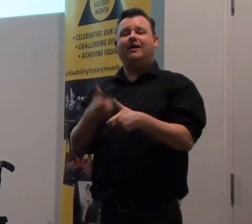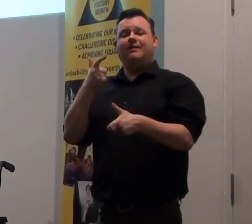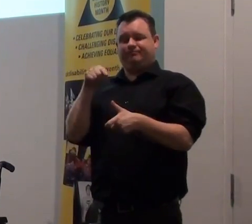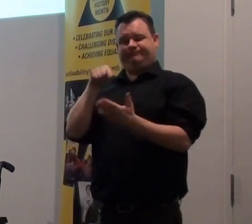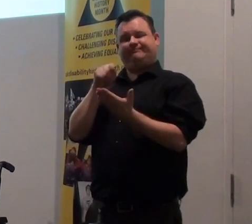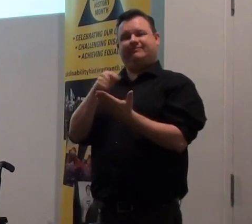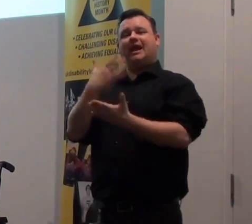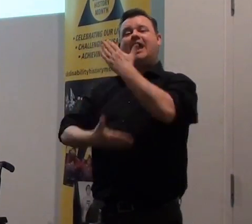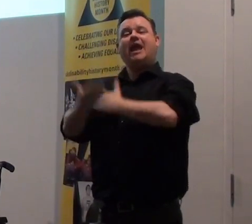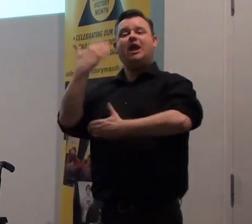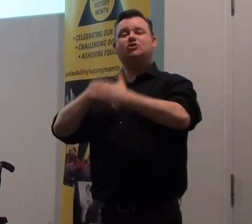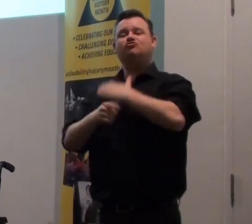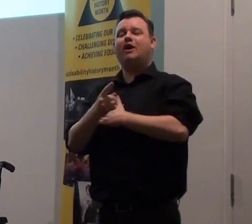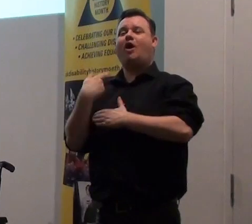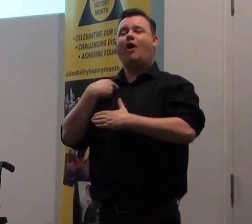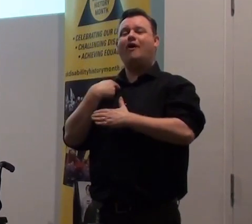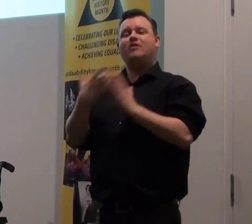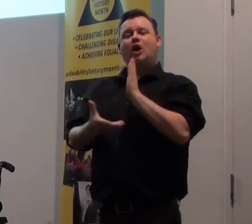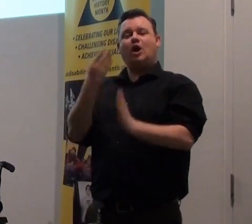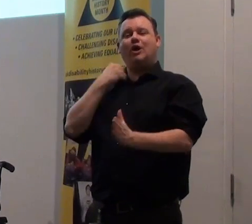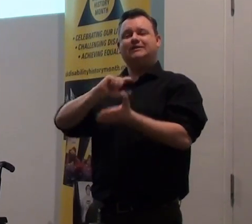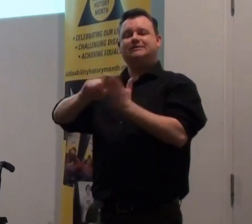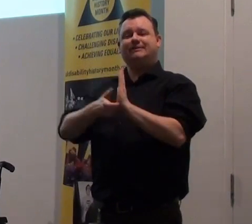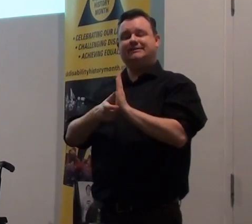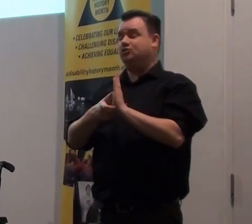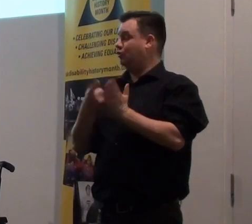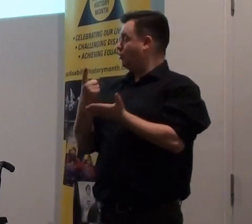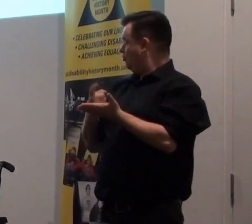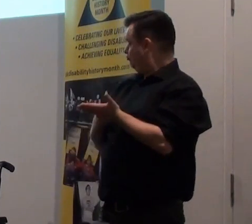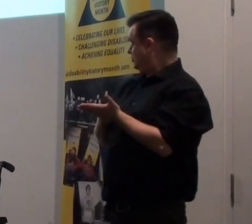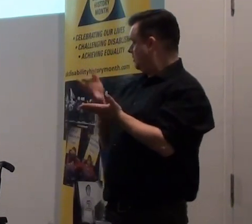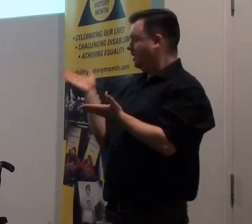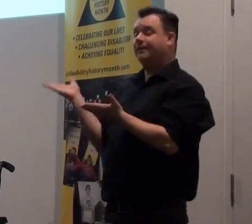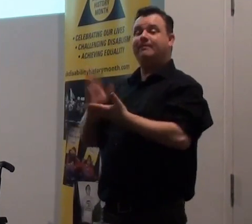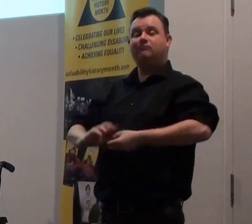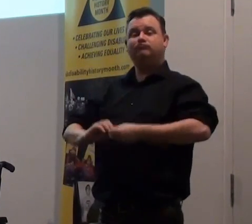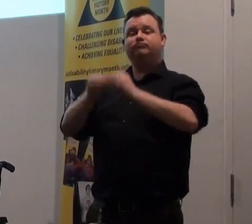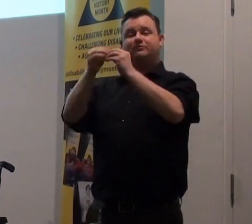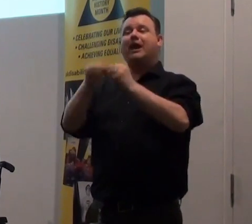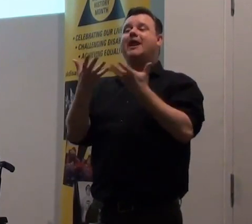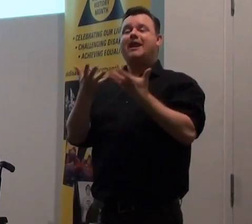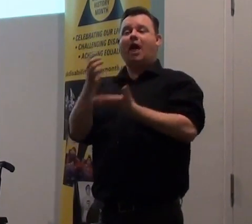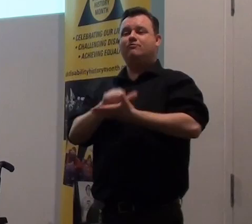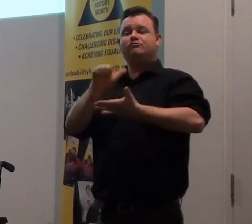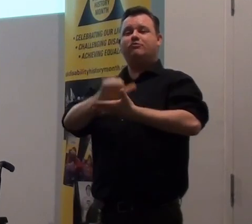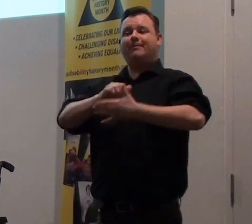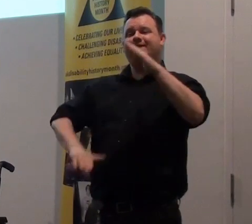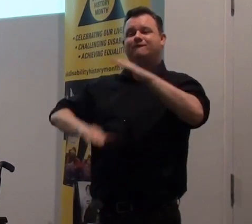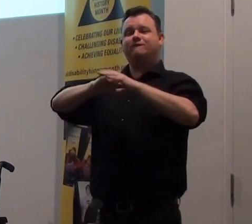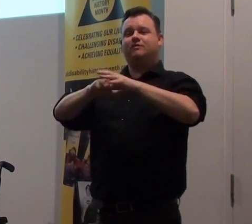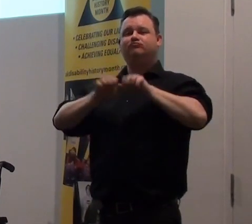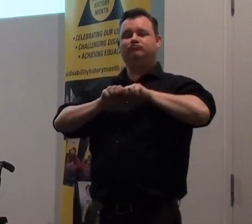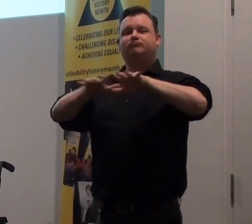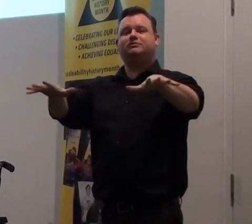people with learning opportunities, which Richard wrote with the idea. And now we've got our proper launch, which is disability in